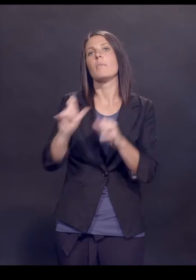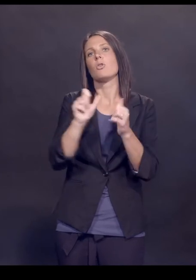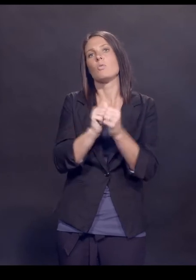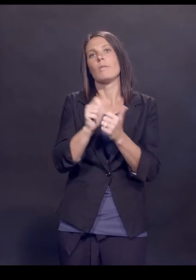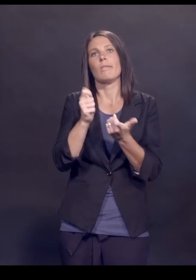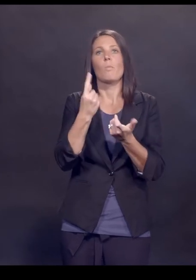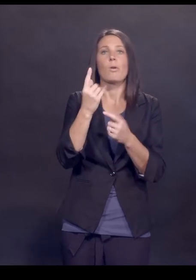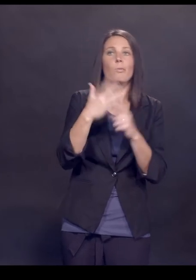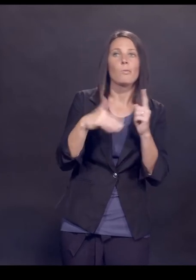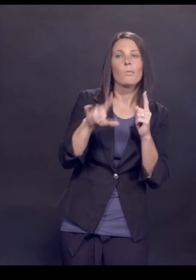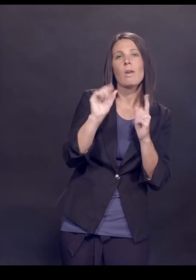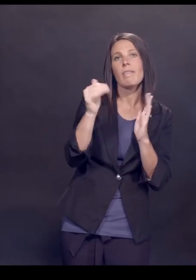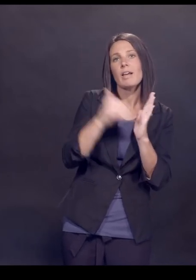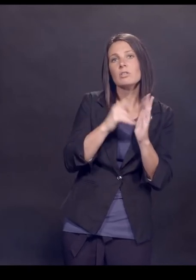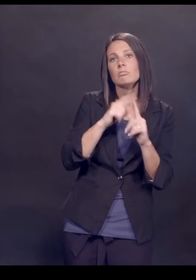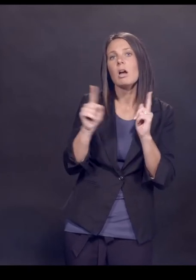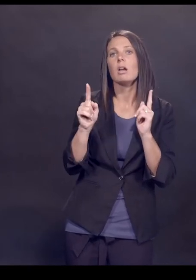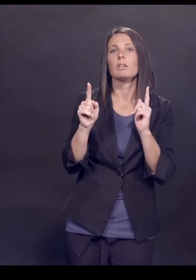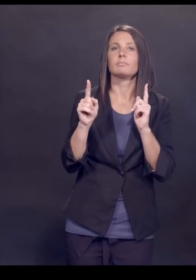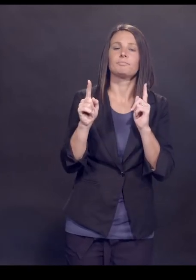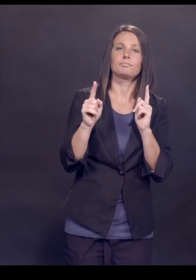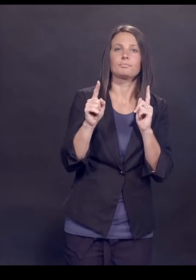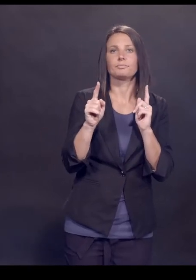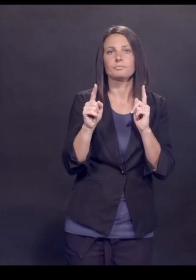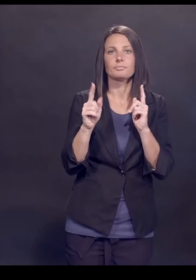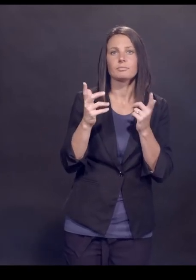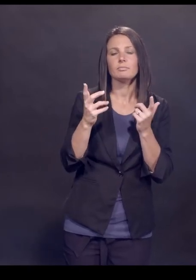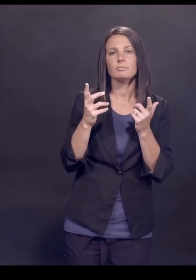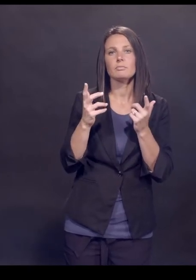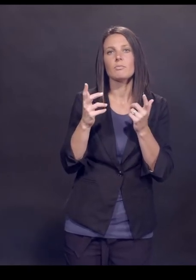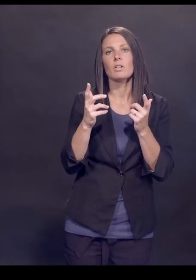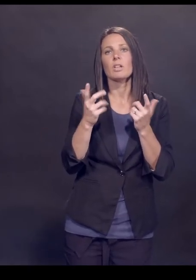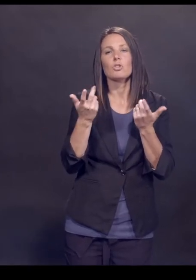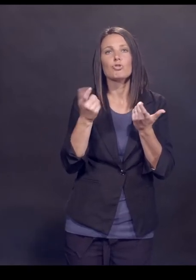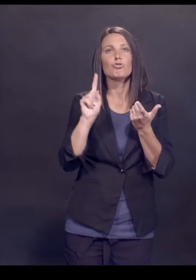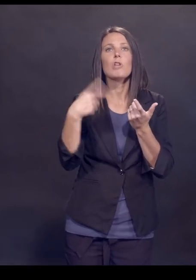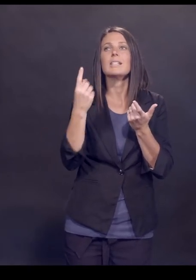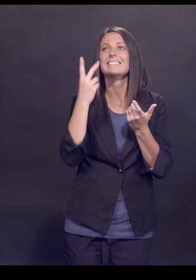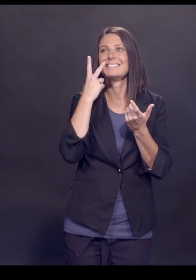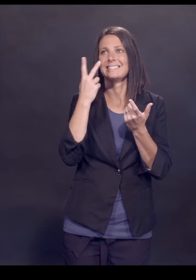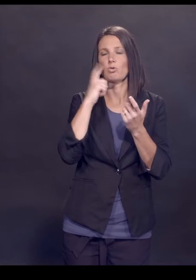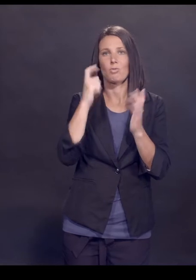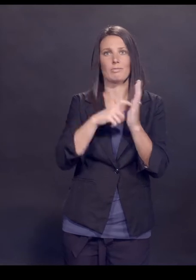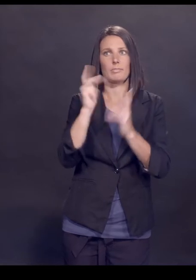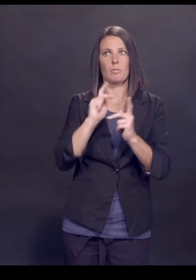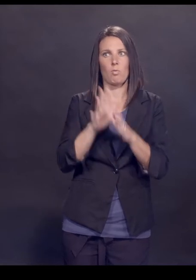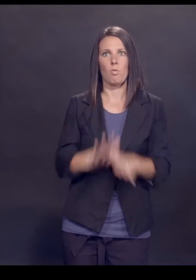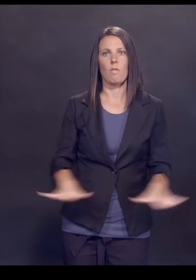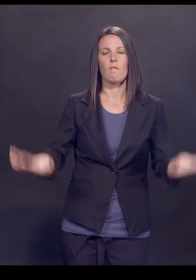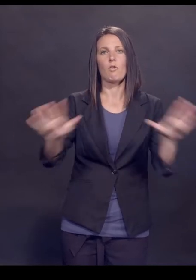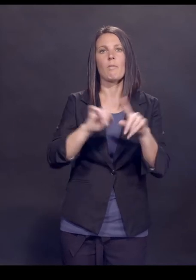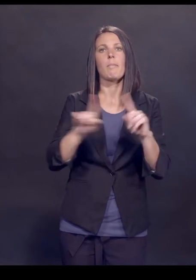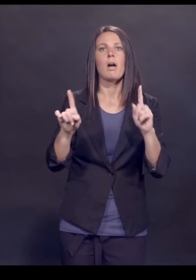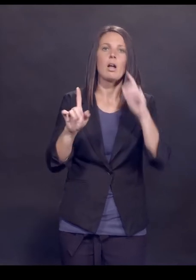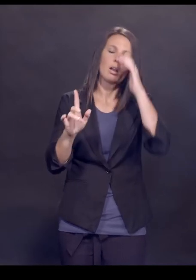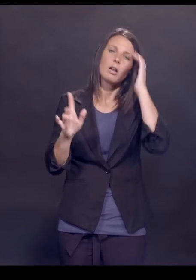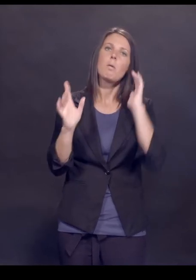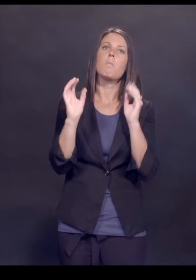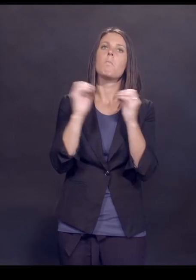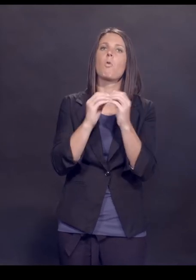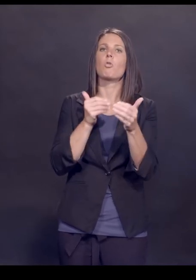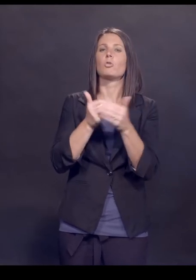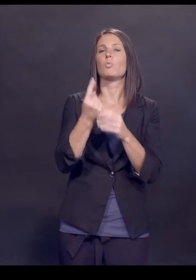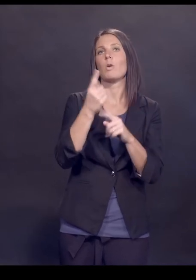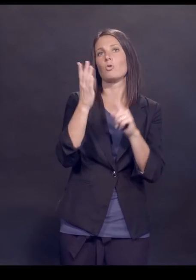20,000. A more recent study showed that then from just looking at the population as a whole, that if you look at everybody, was more closer, about